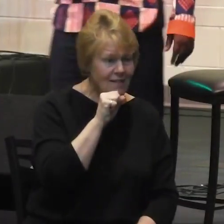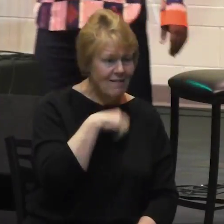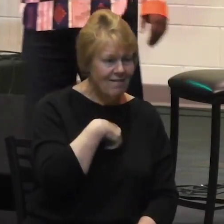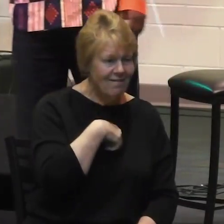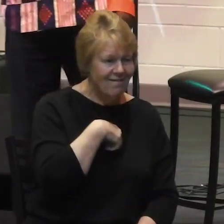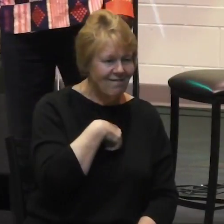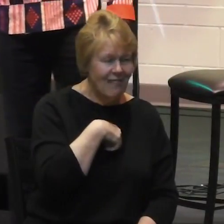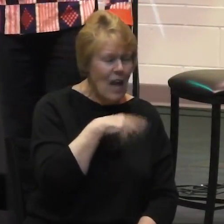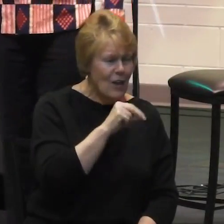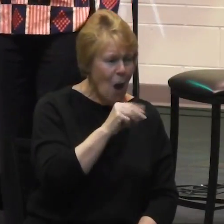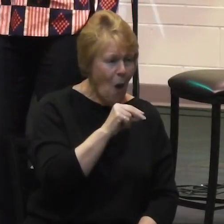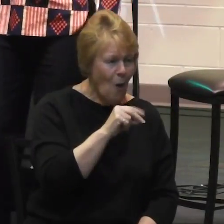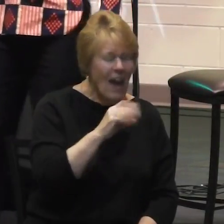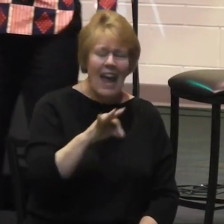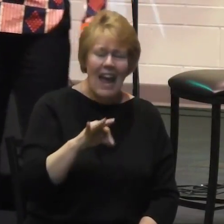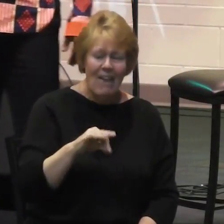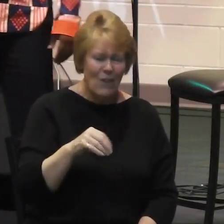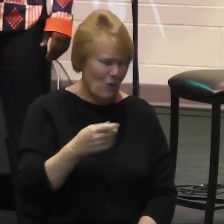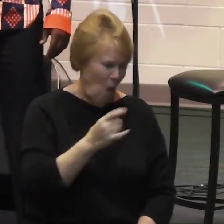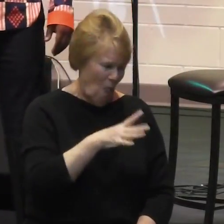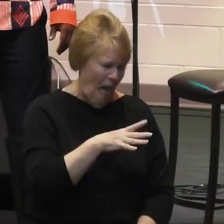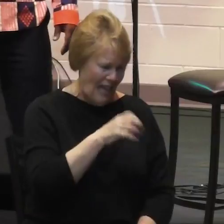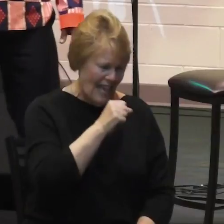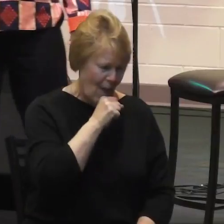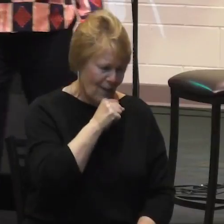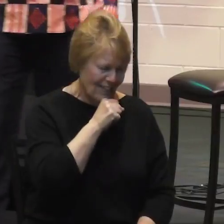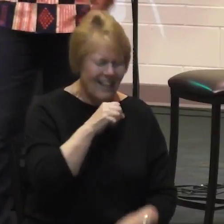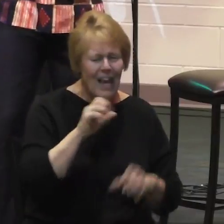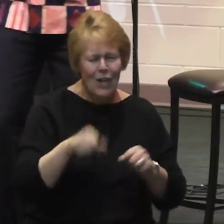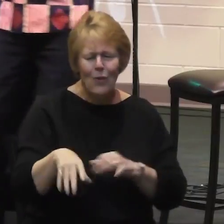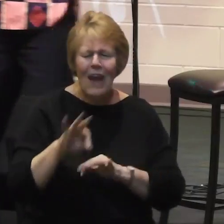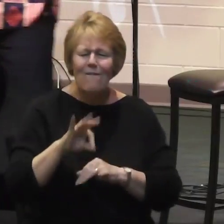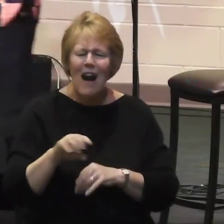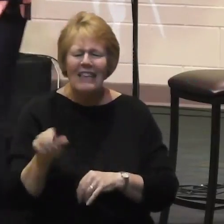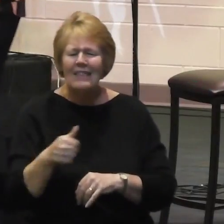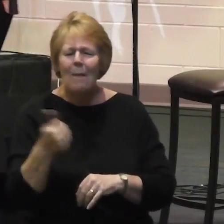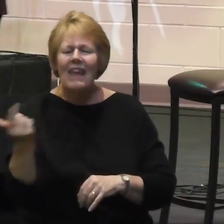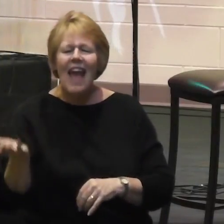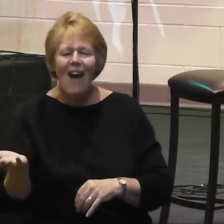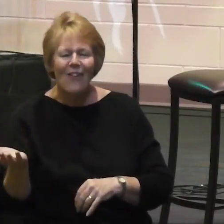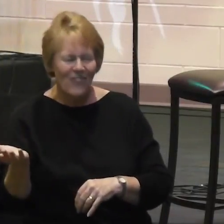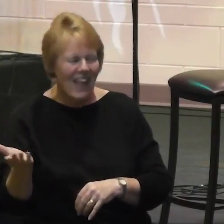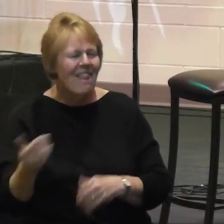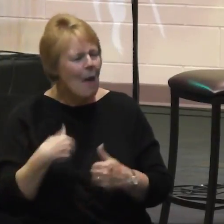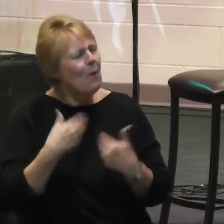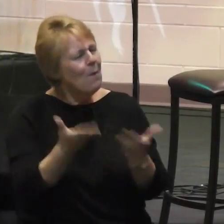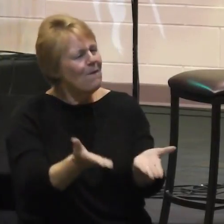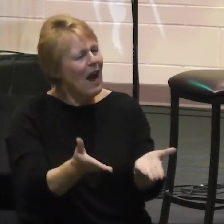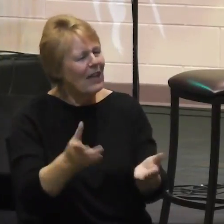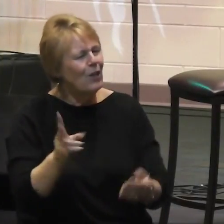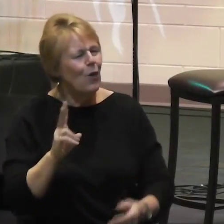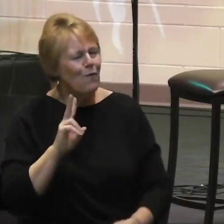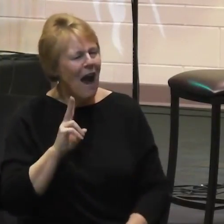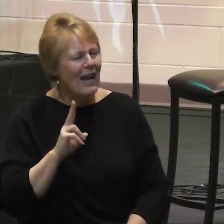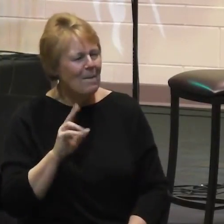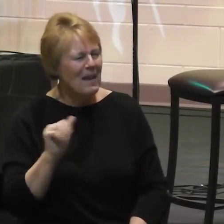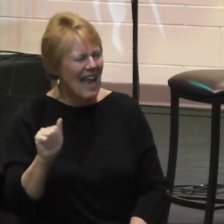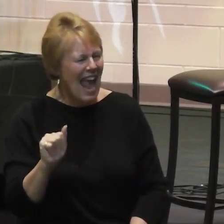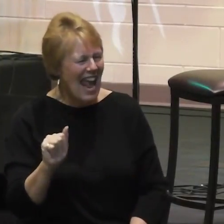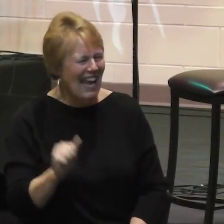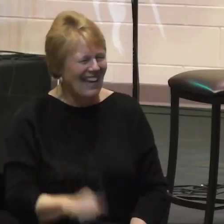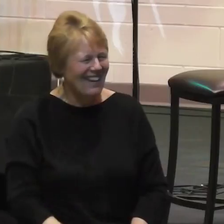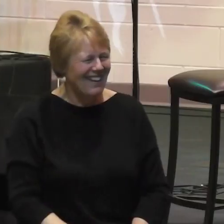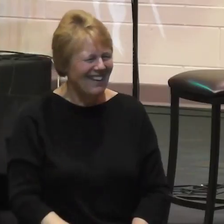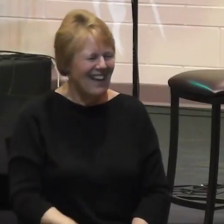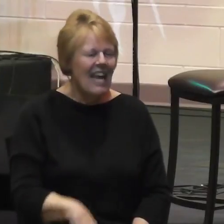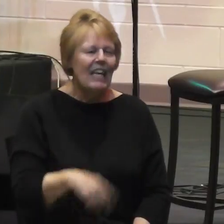you can eat something else that has vitamin A isn't it? That you like. So God creates diversity because it expresses